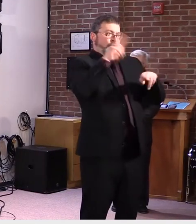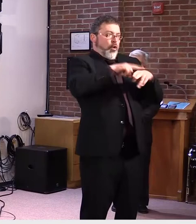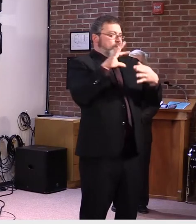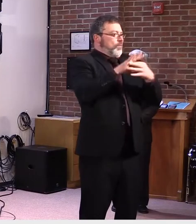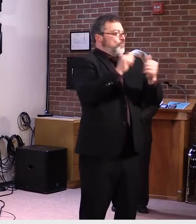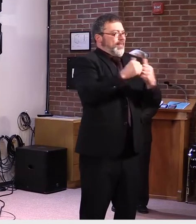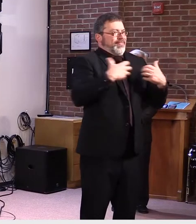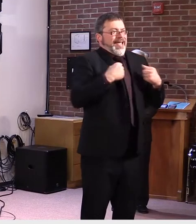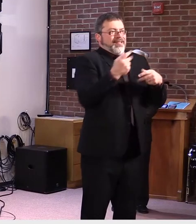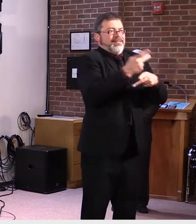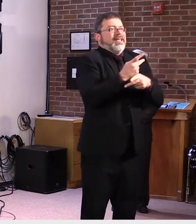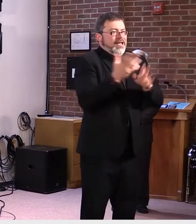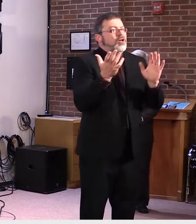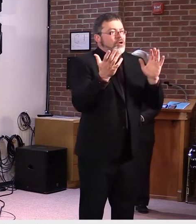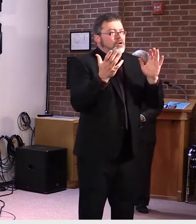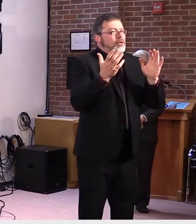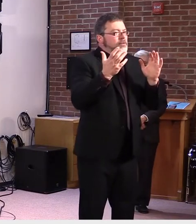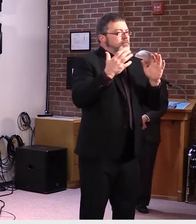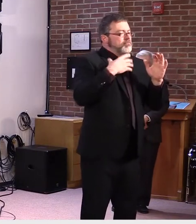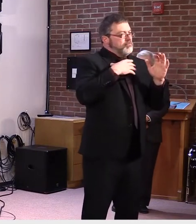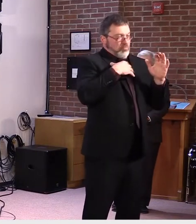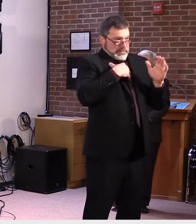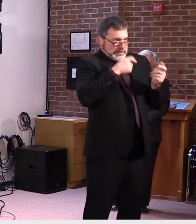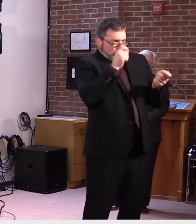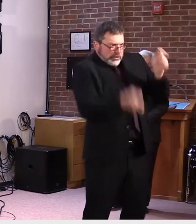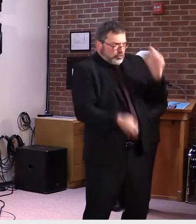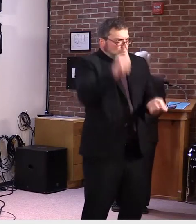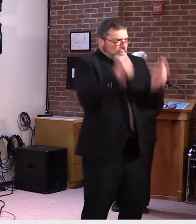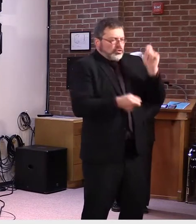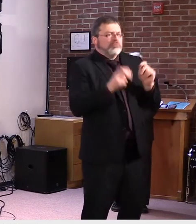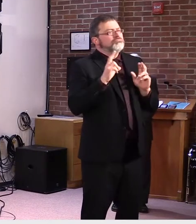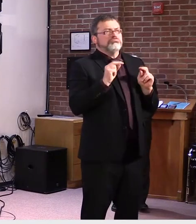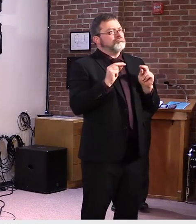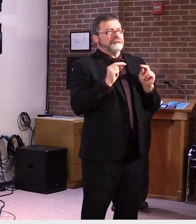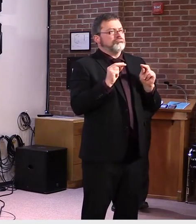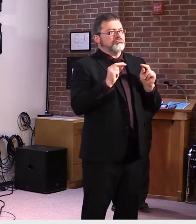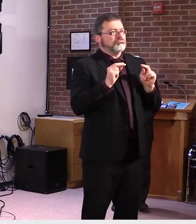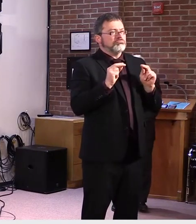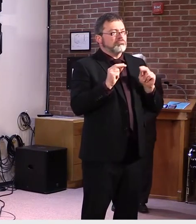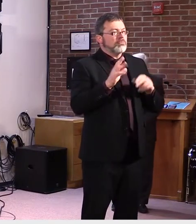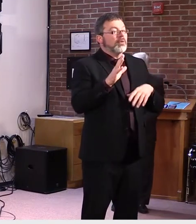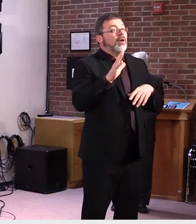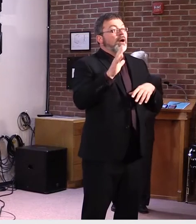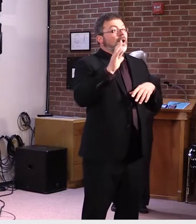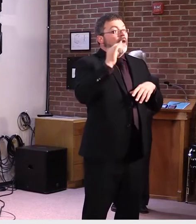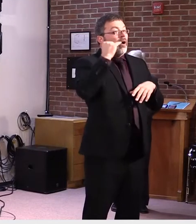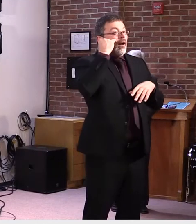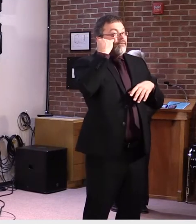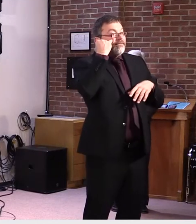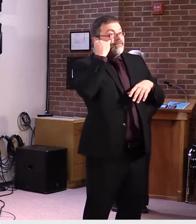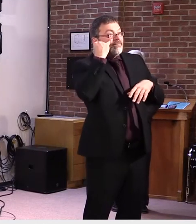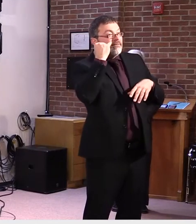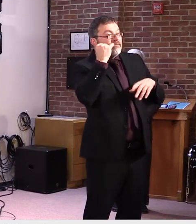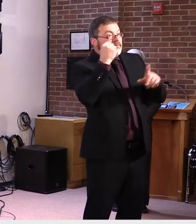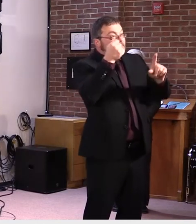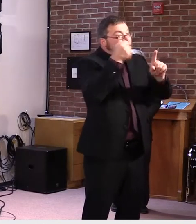changes to this guidance prior to the reopening of schools unless new health information or a change in health conditions warrants it.